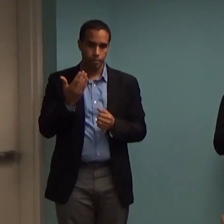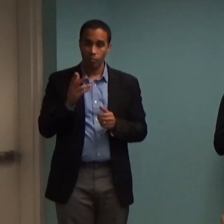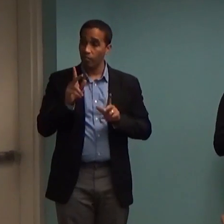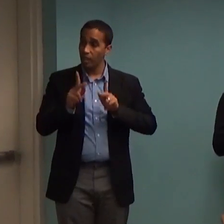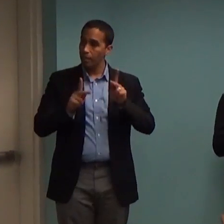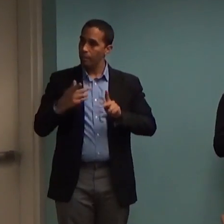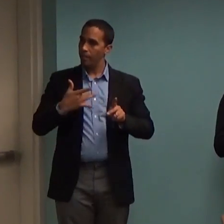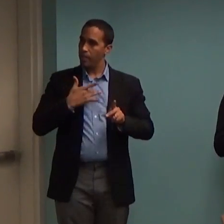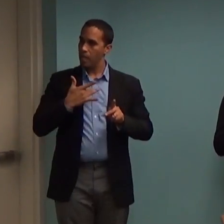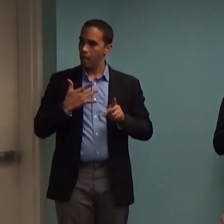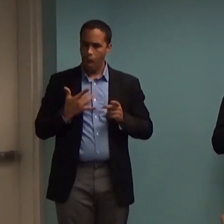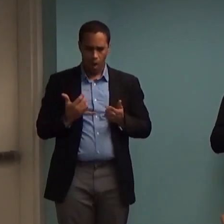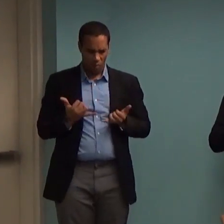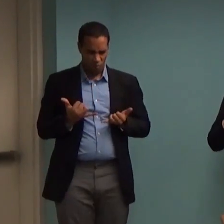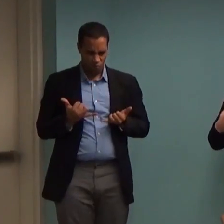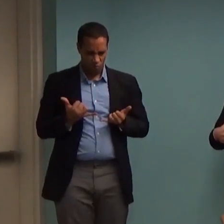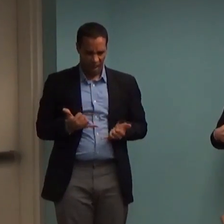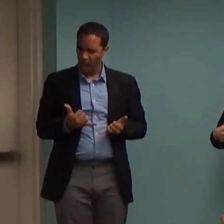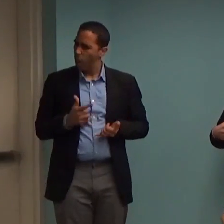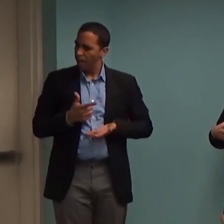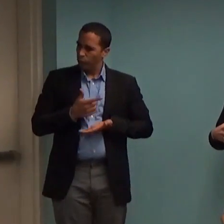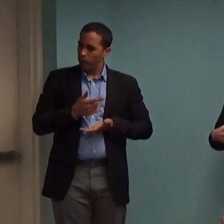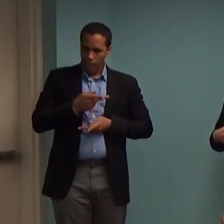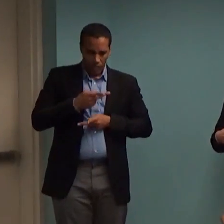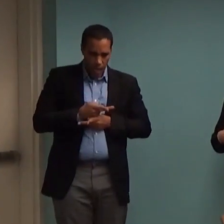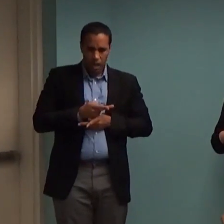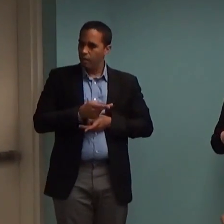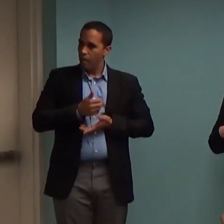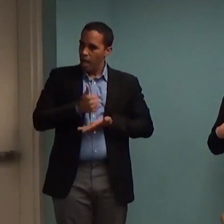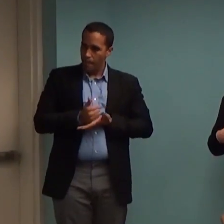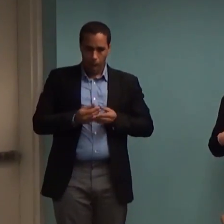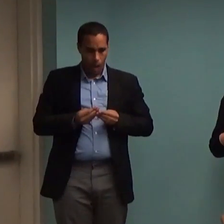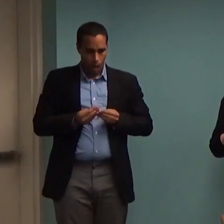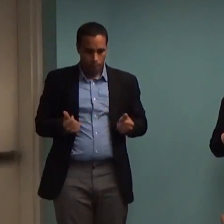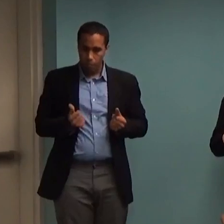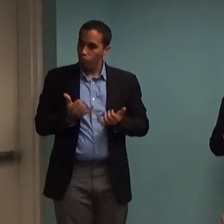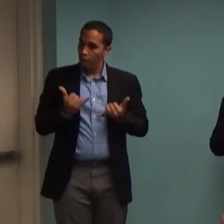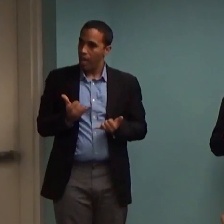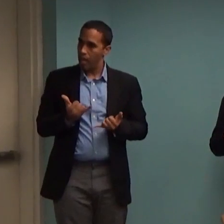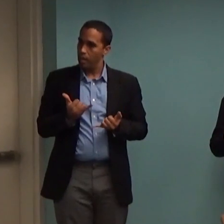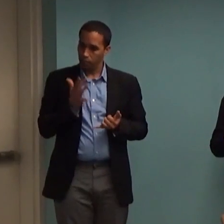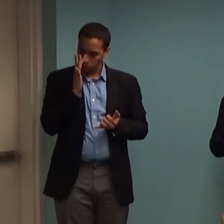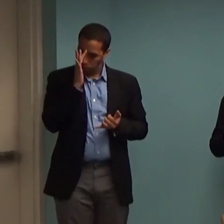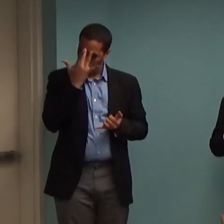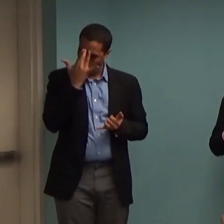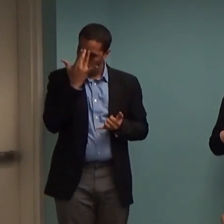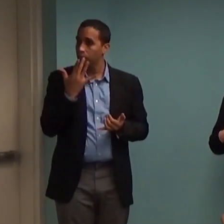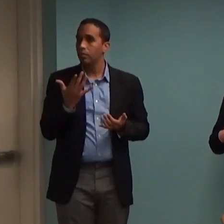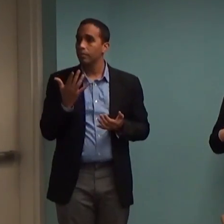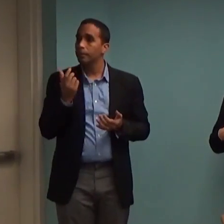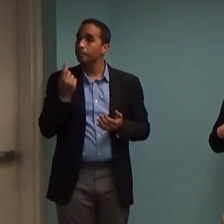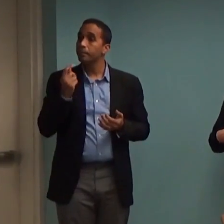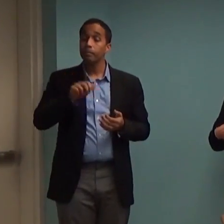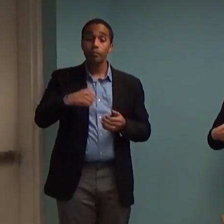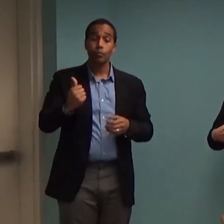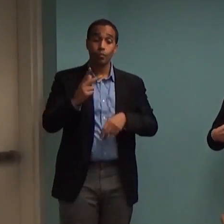now. And our experience with medication for other problems is usually one where it's treated with that approach